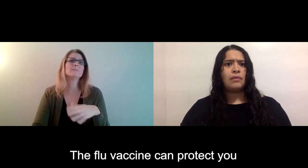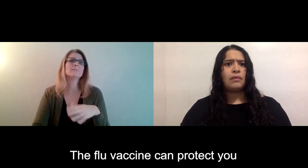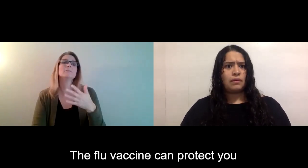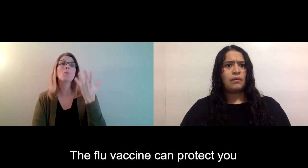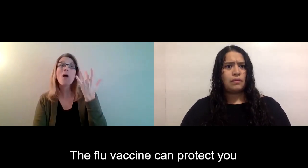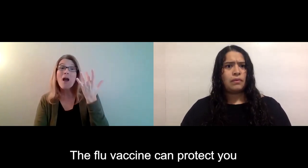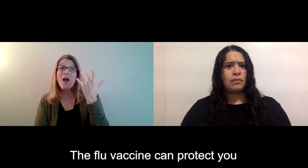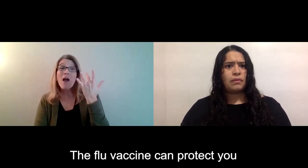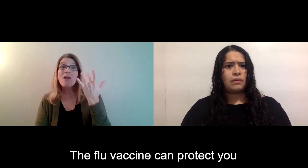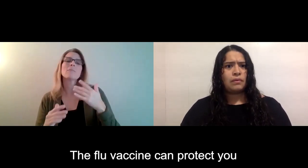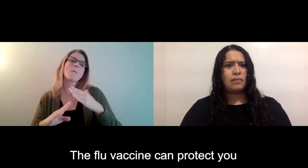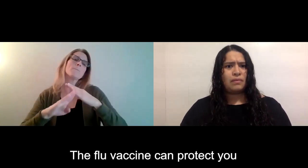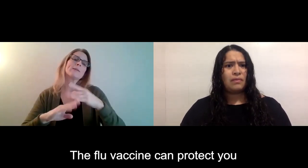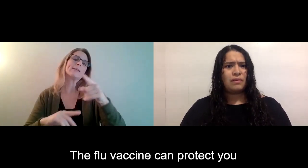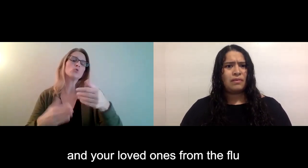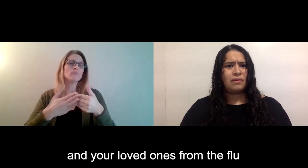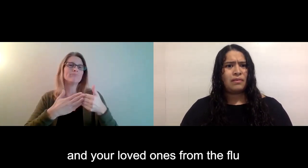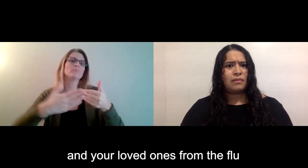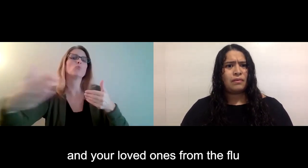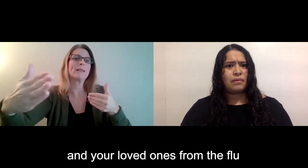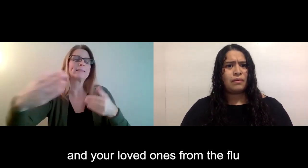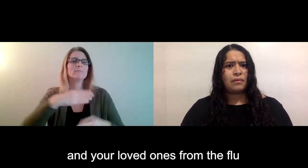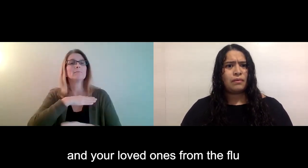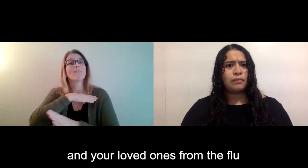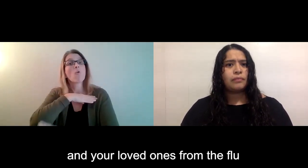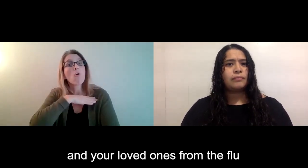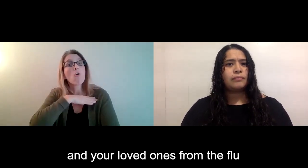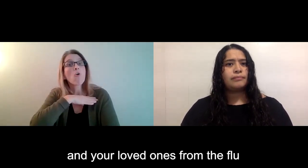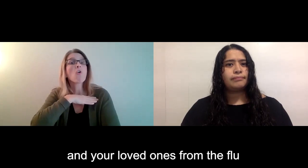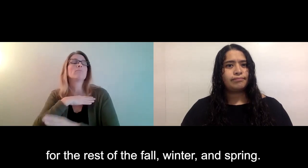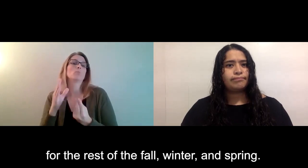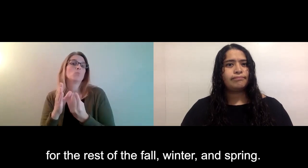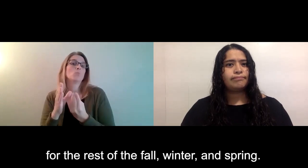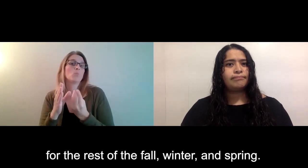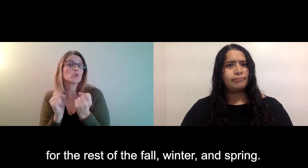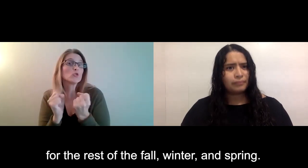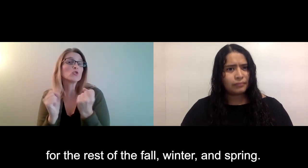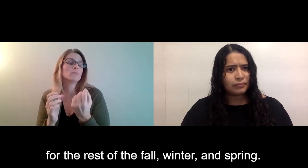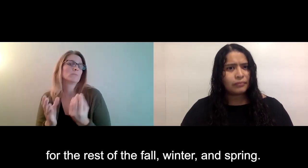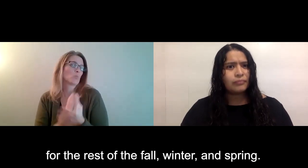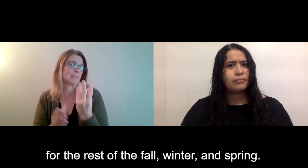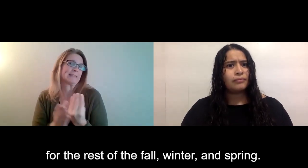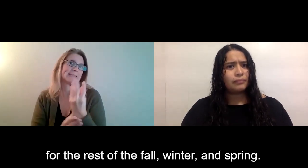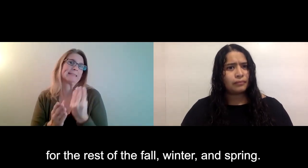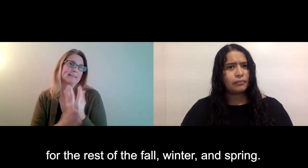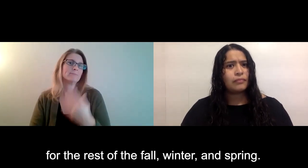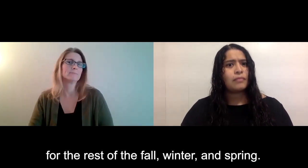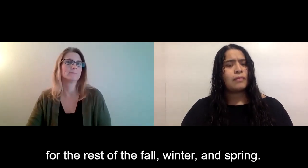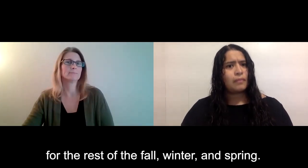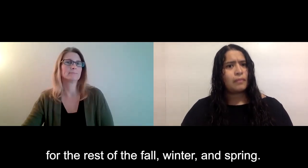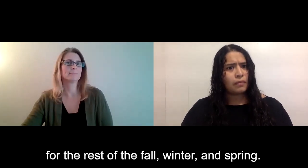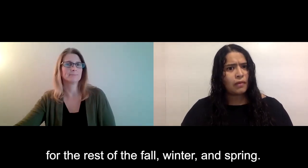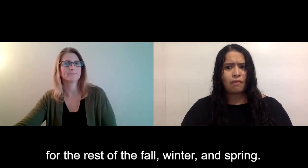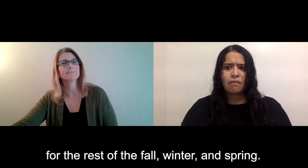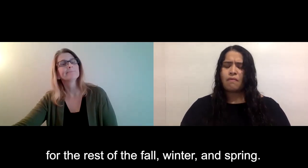flu vaccine can protect you and your loved ones from the flu for the rest of the fall, winter, and